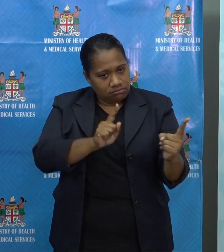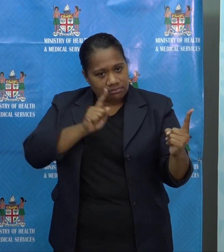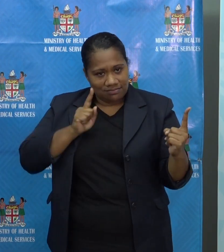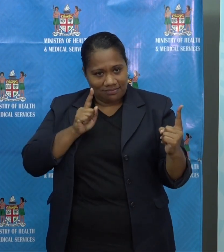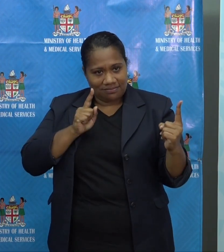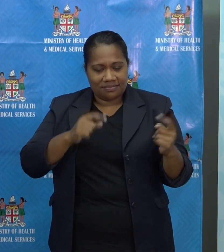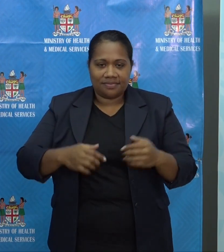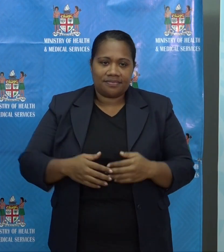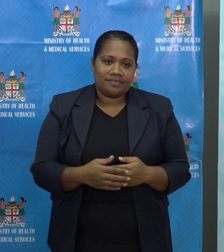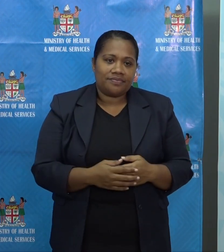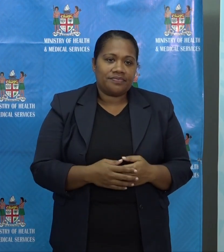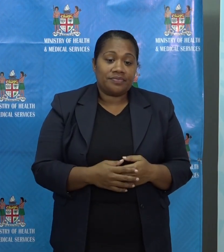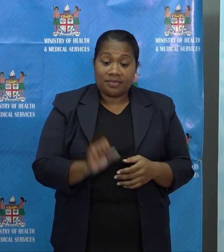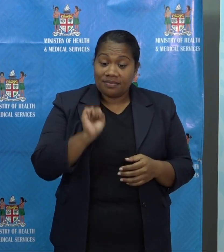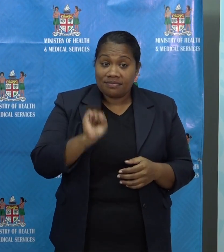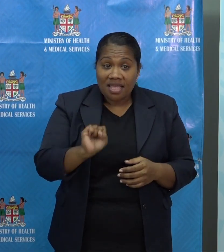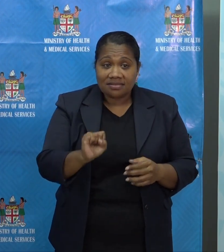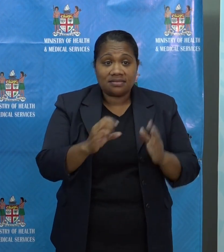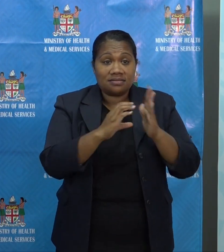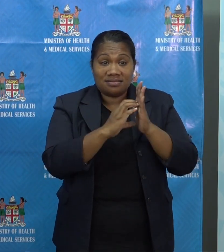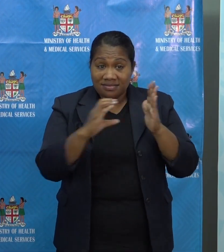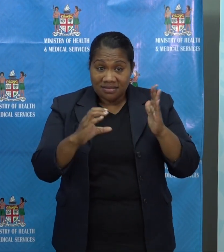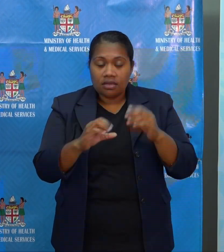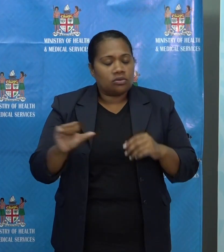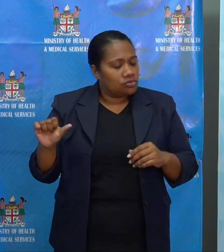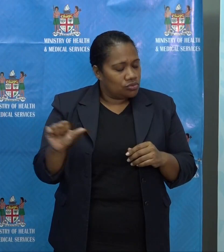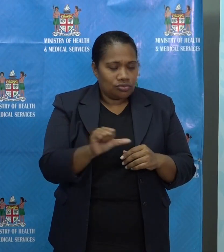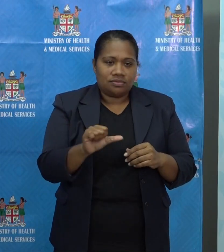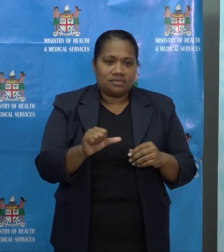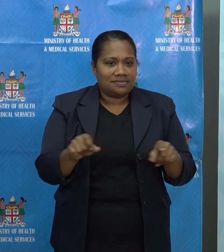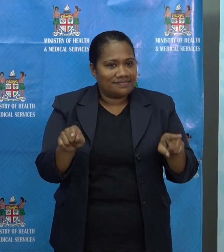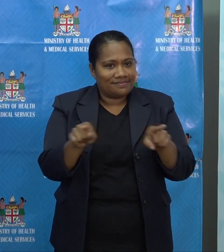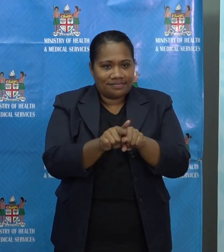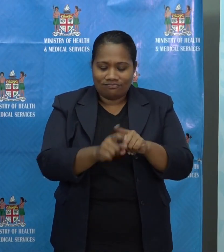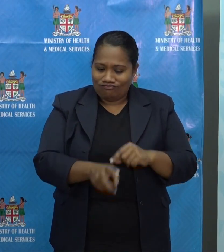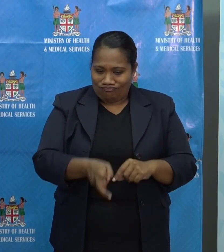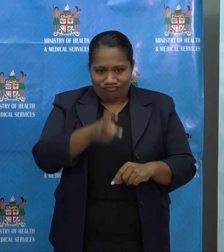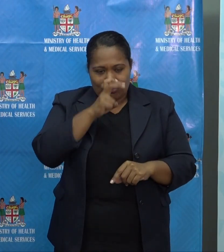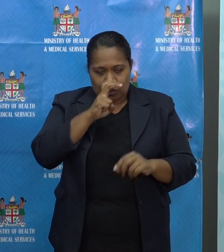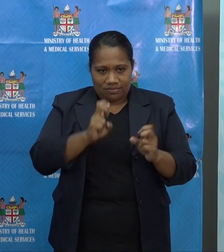minibus should also ensure strict physical distancing among passengers.